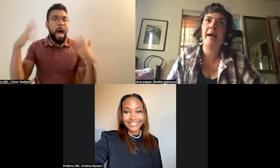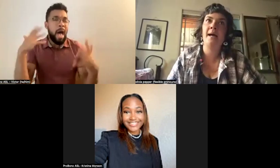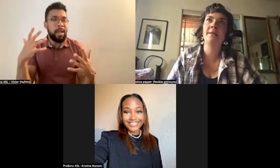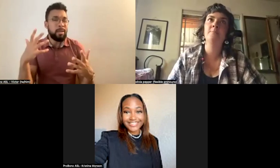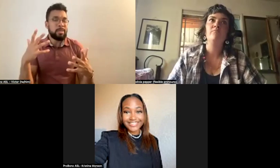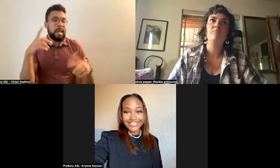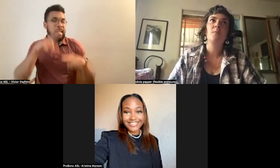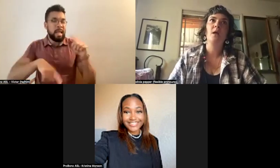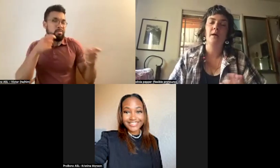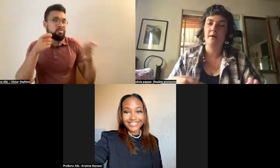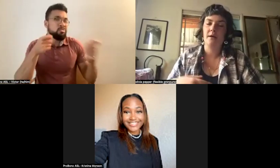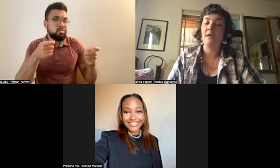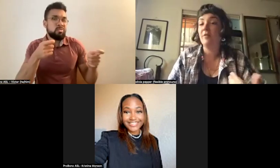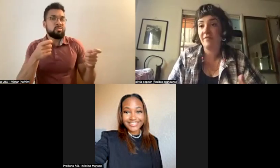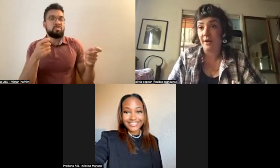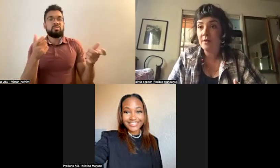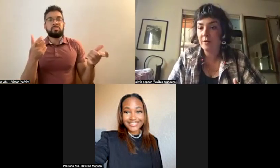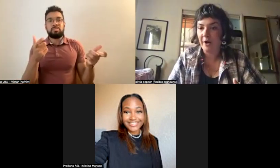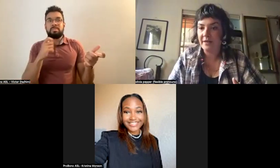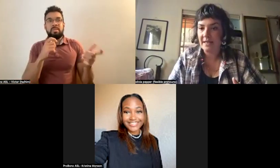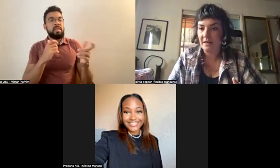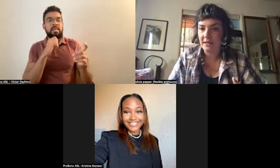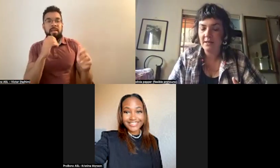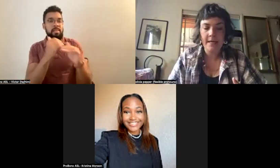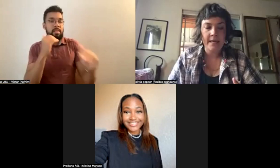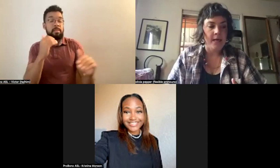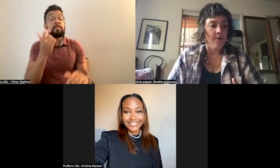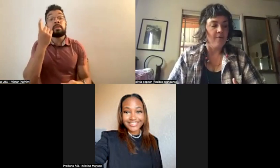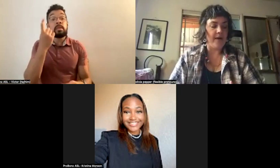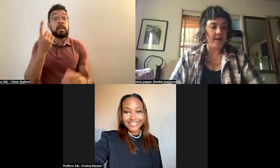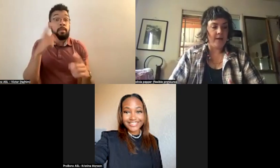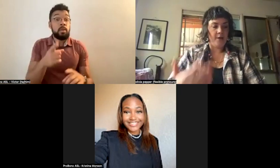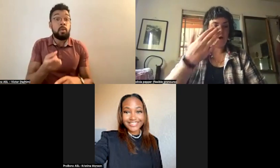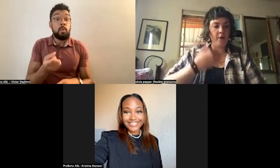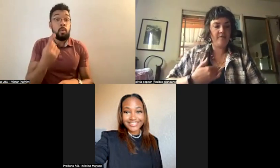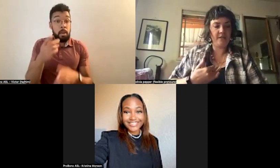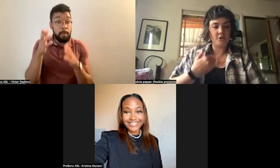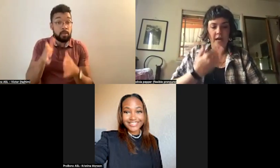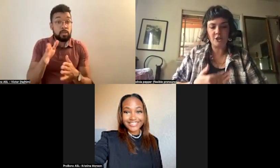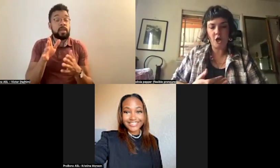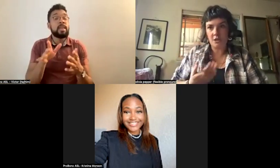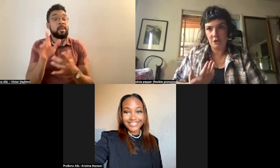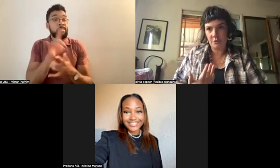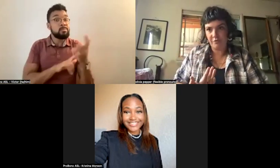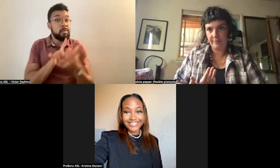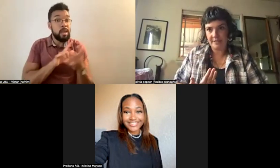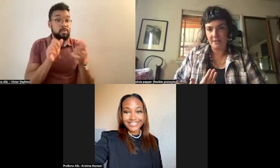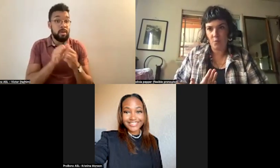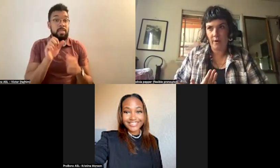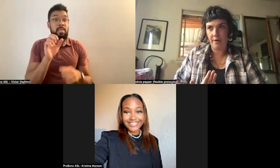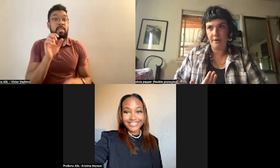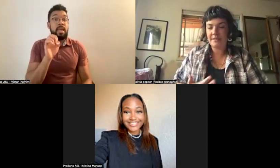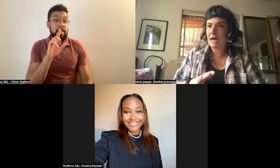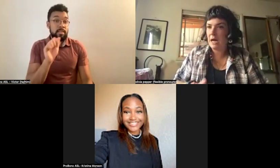who had, uh, a love affair with Baroness Elsa that part of these trash costume performances